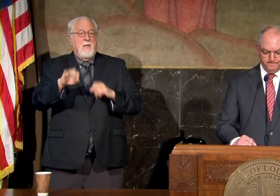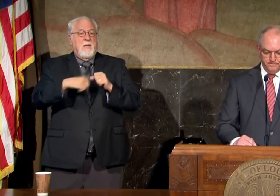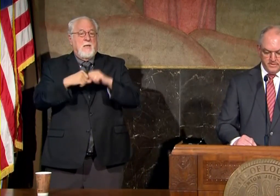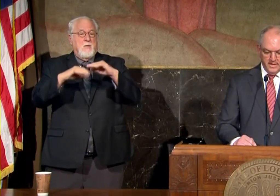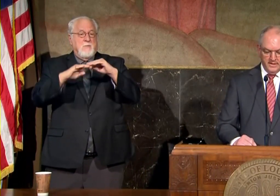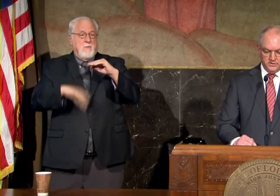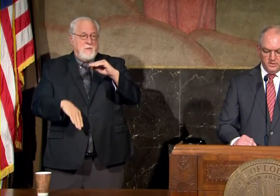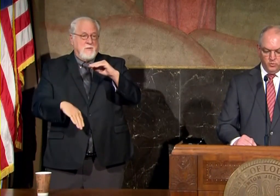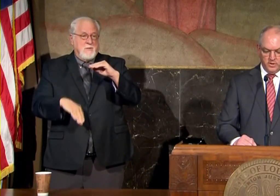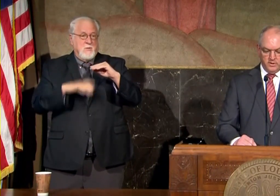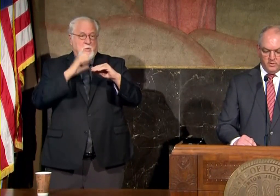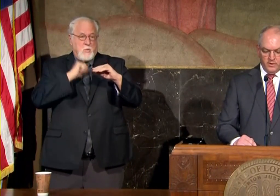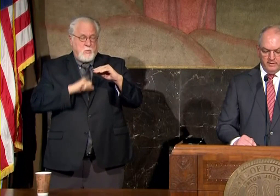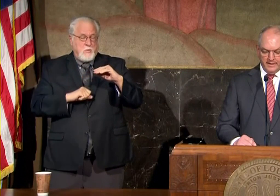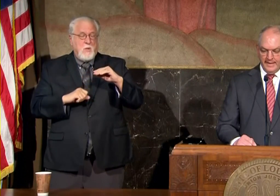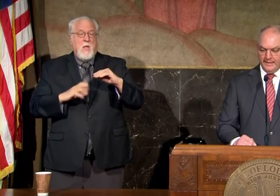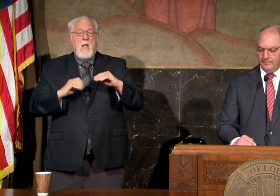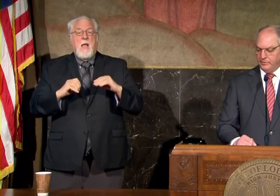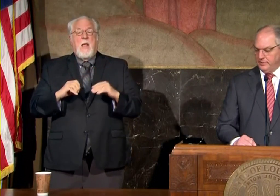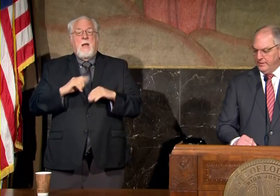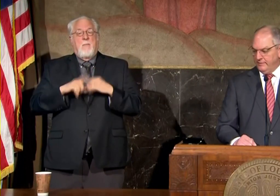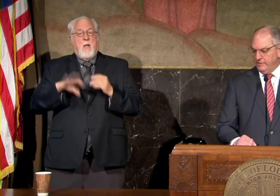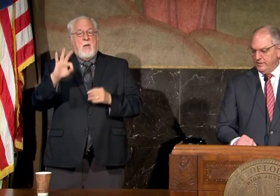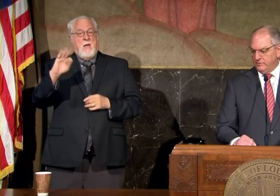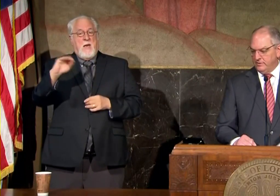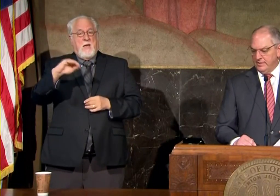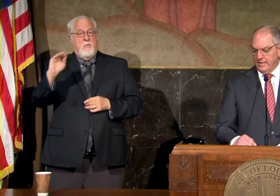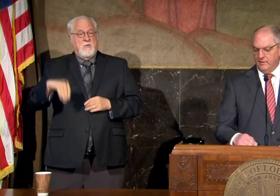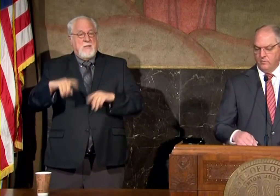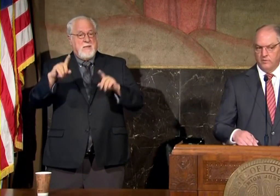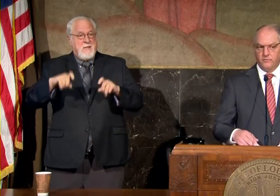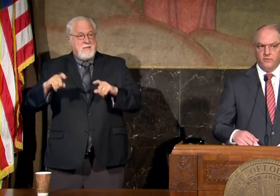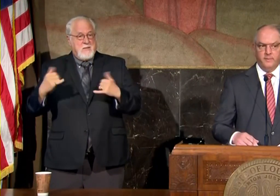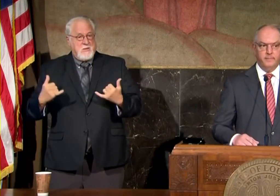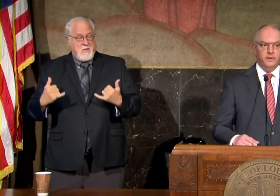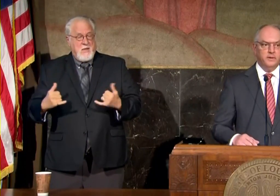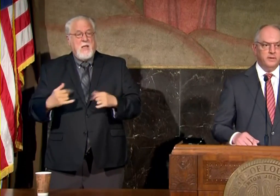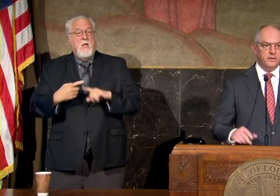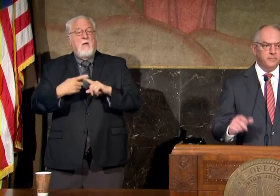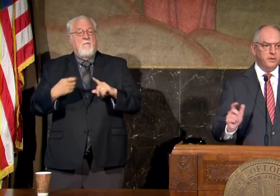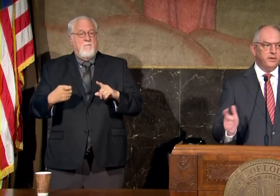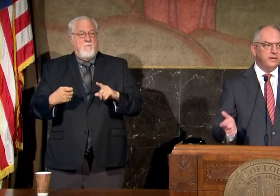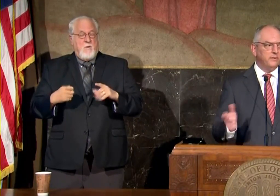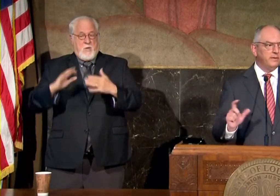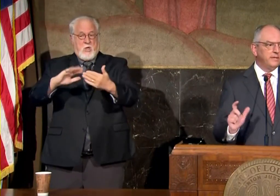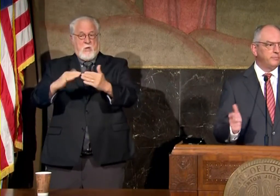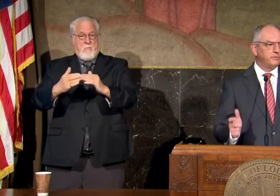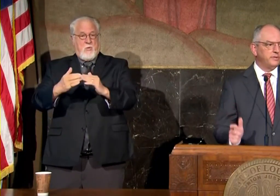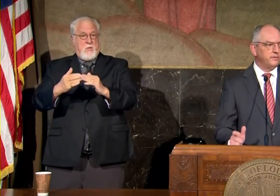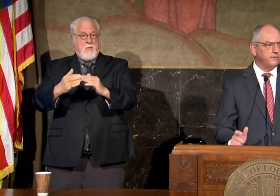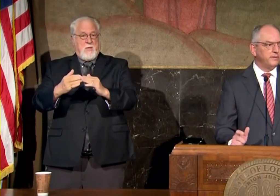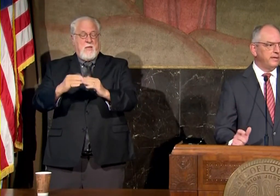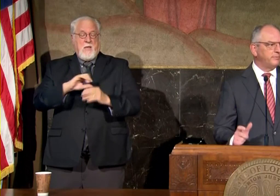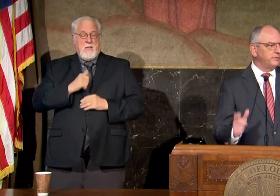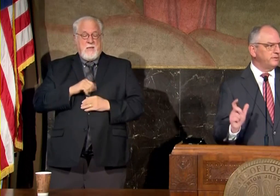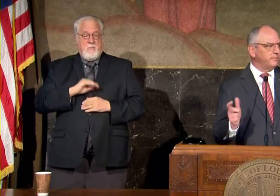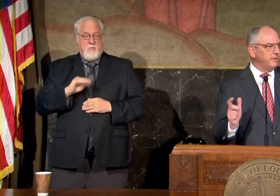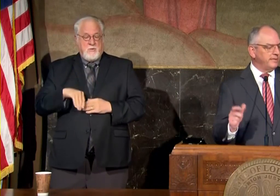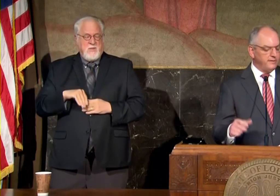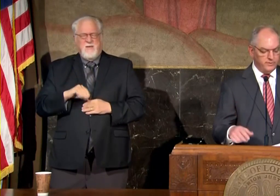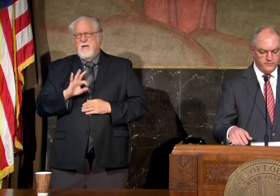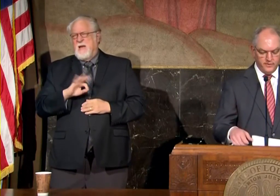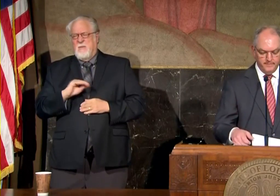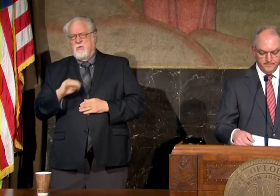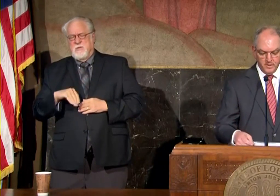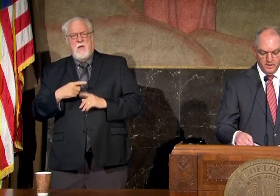and somewhere around 90 percent of the test today were from the community only 10 percent or 9 percent or something